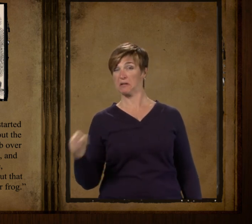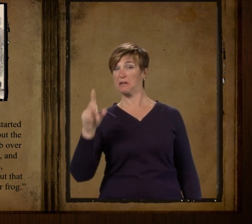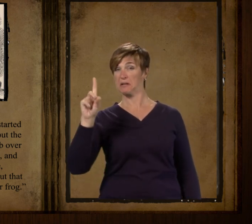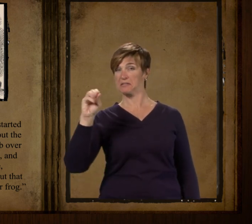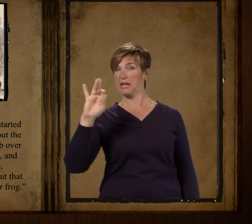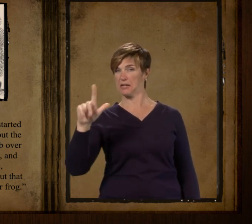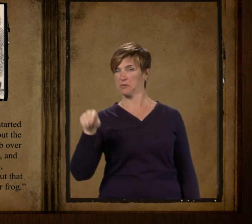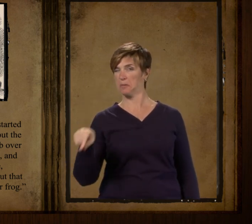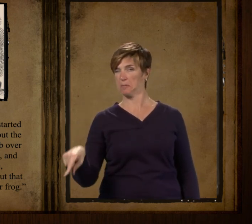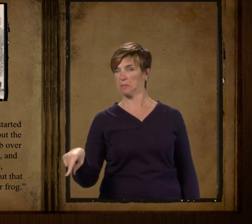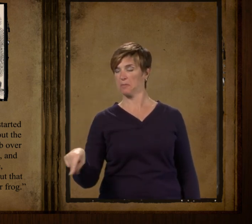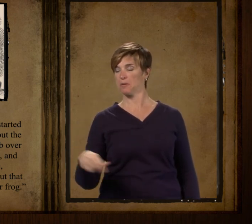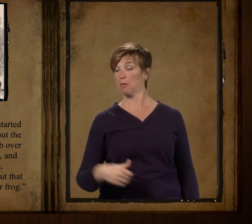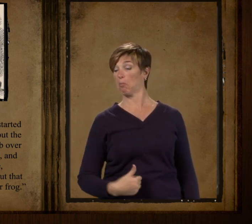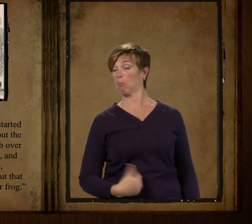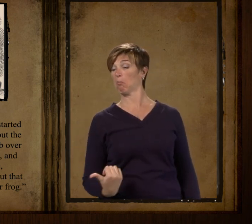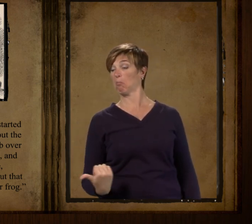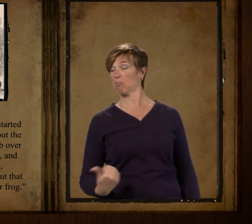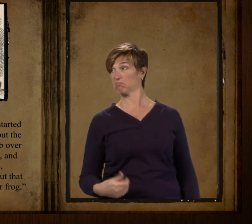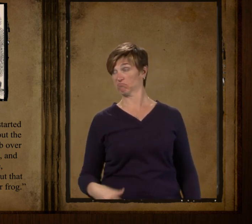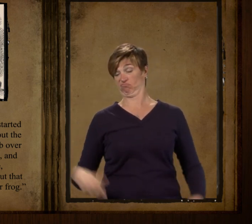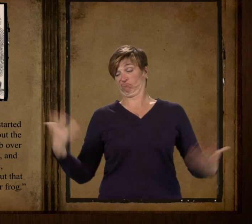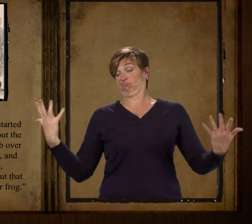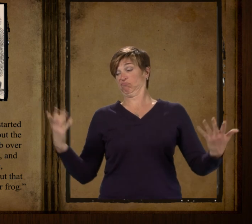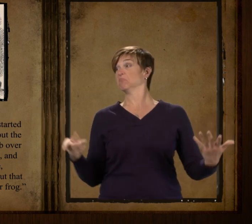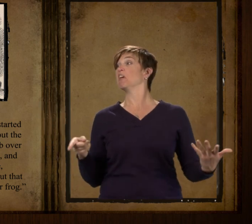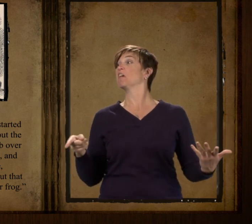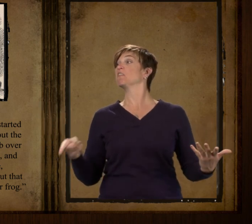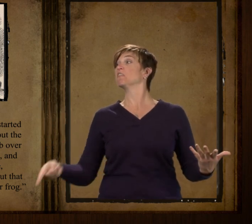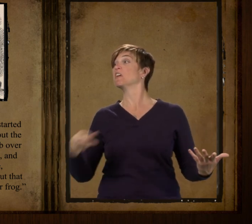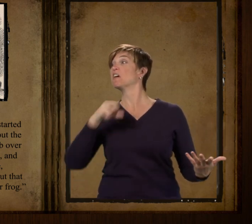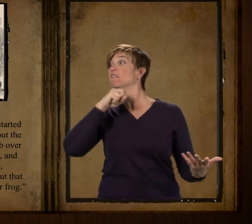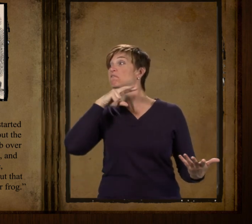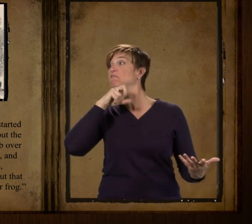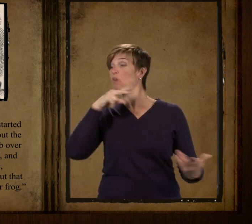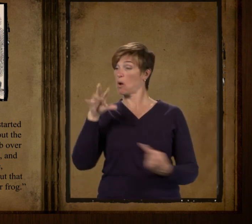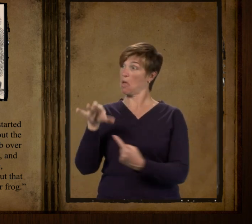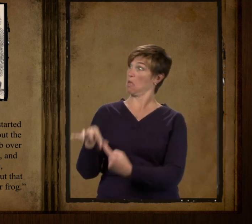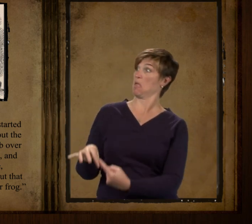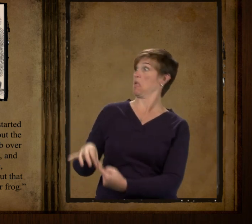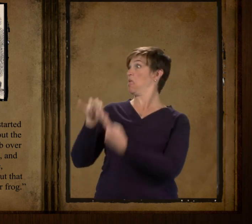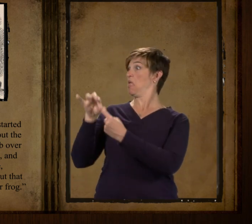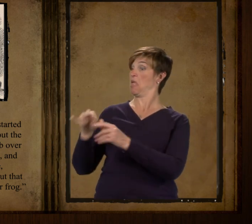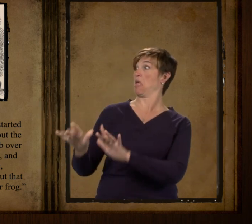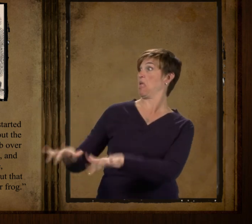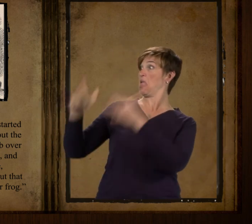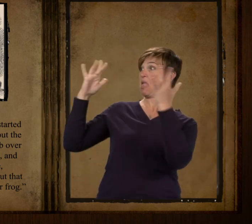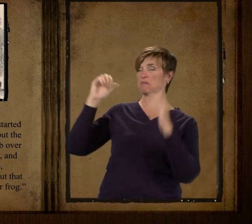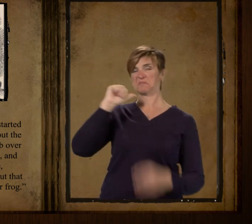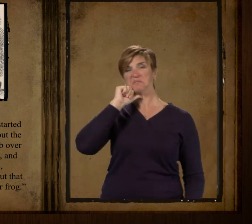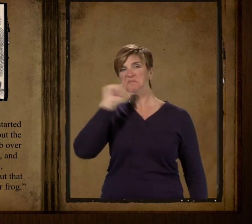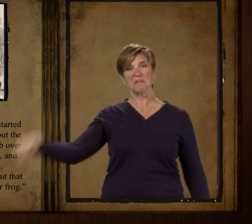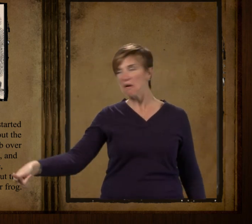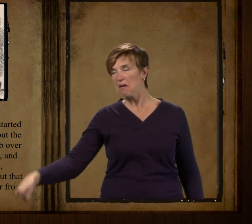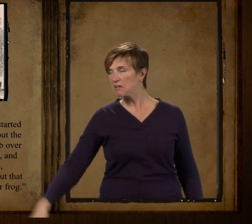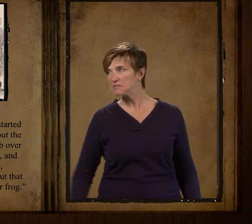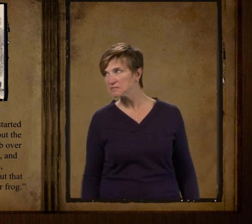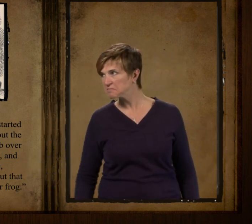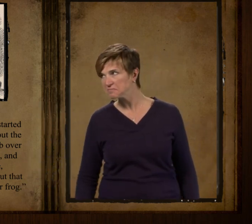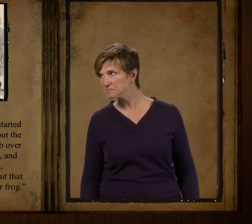and says again very deliberate well I don't see no points about this frog that's any